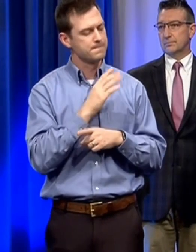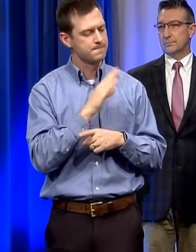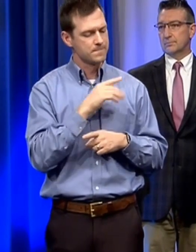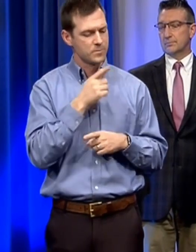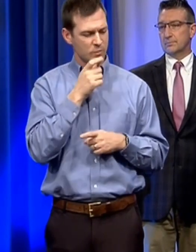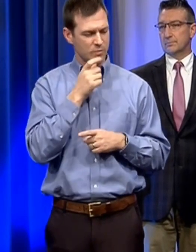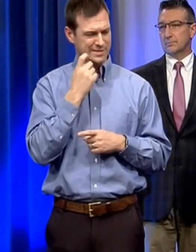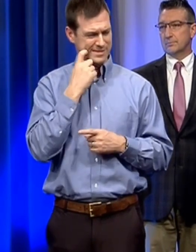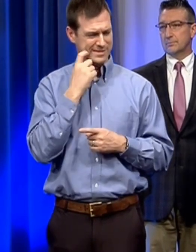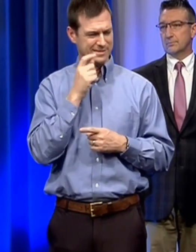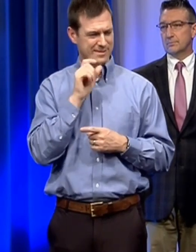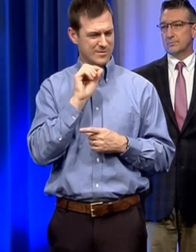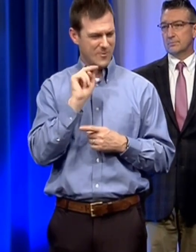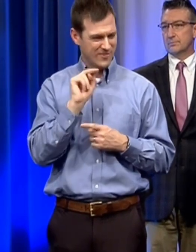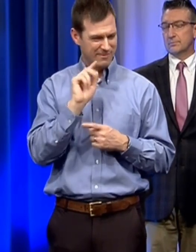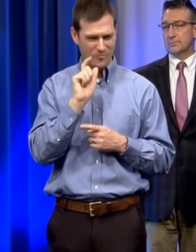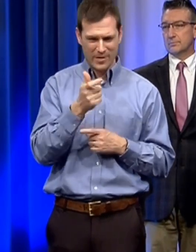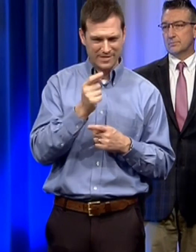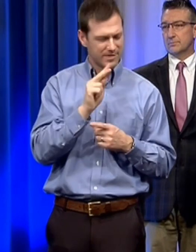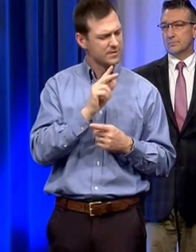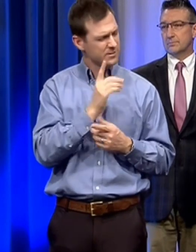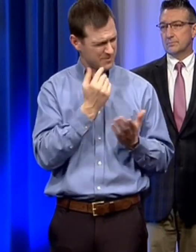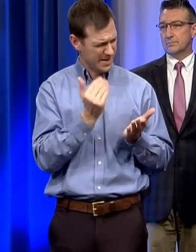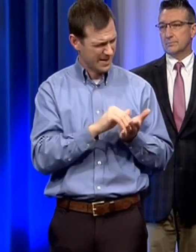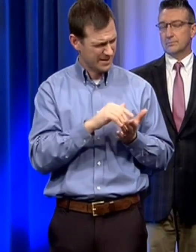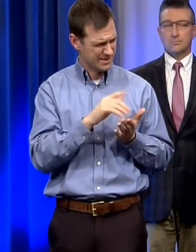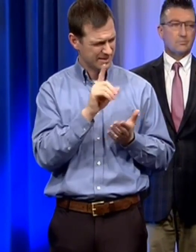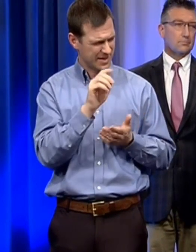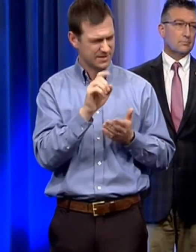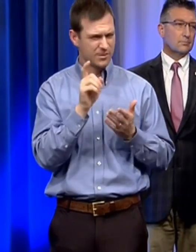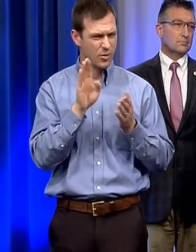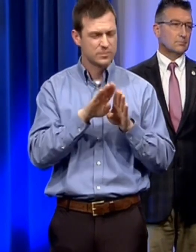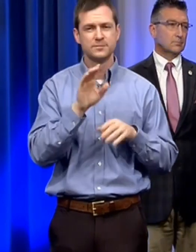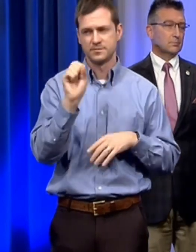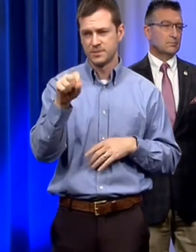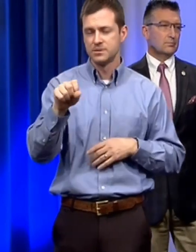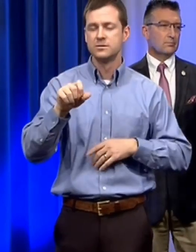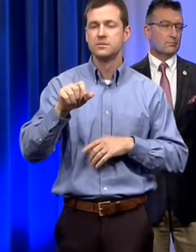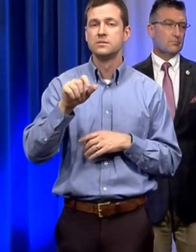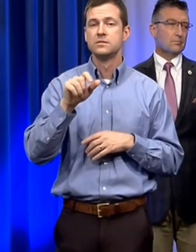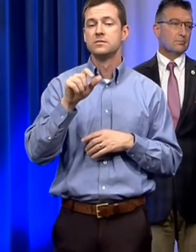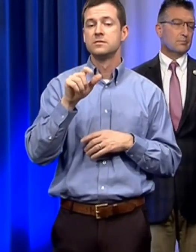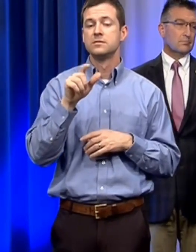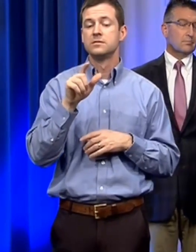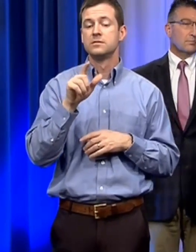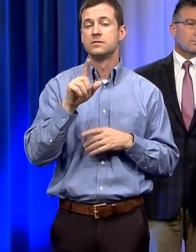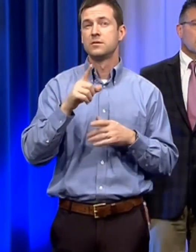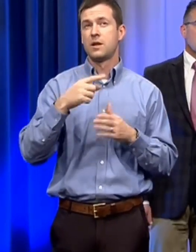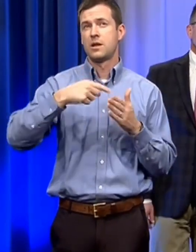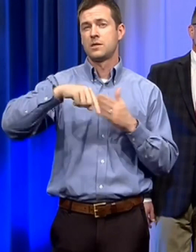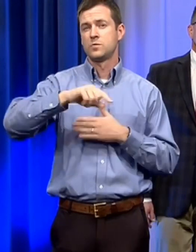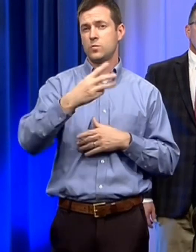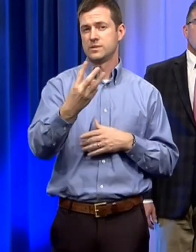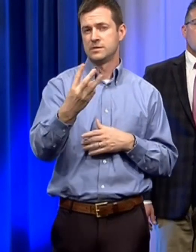viewers that may be just tuning in can you repeat the days that schools will close and open yes school will close next wednesday i think that's the